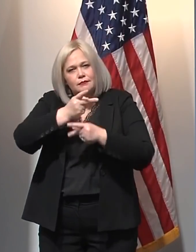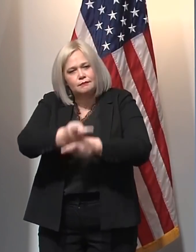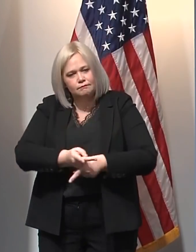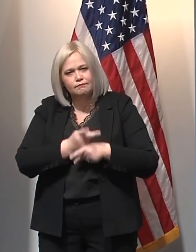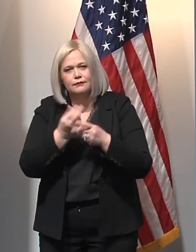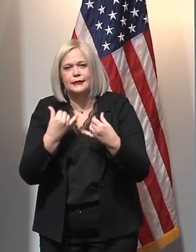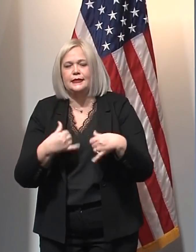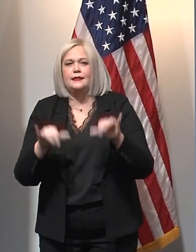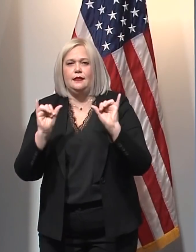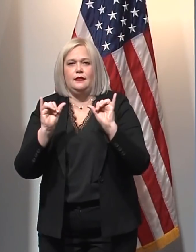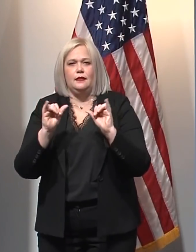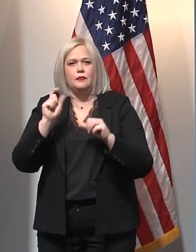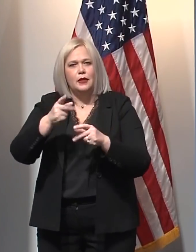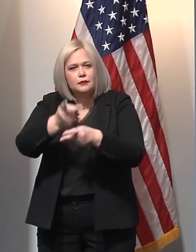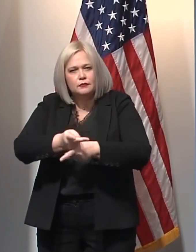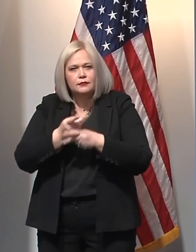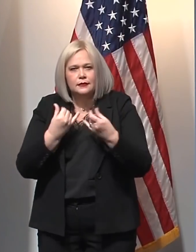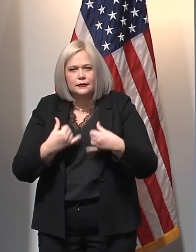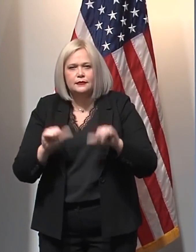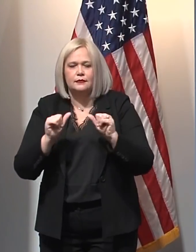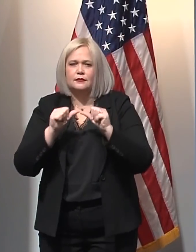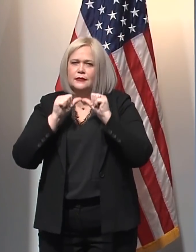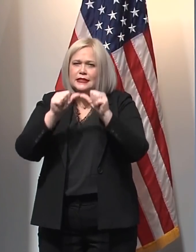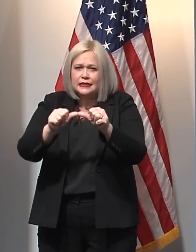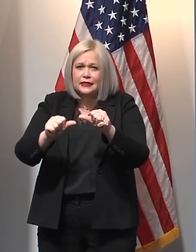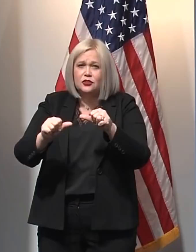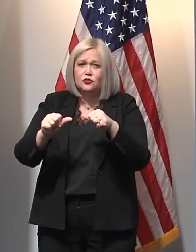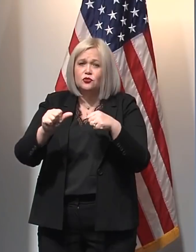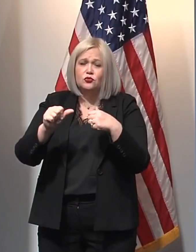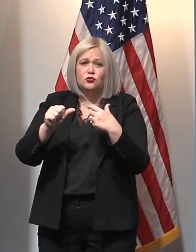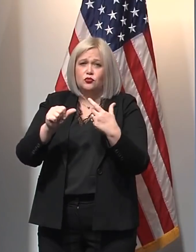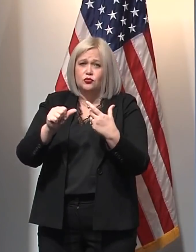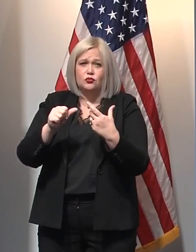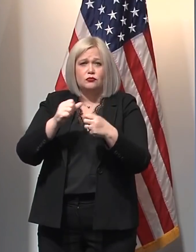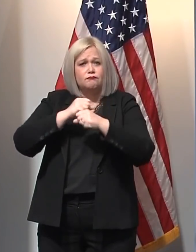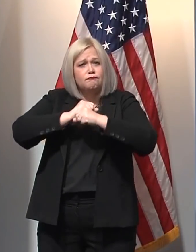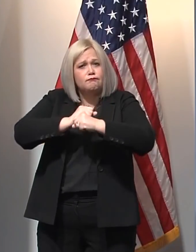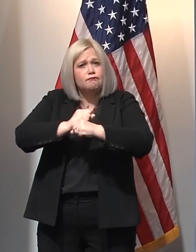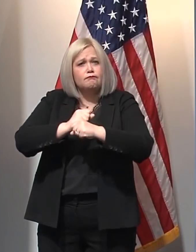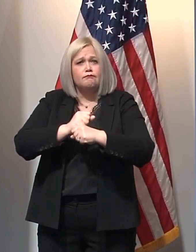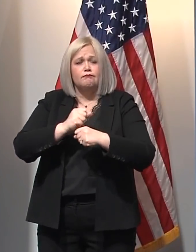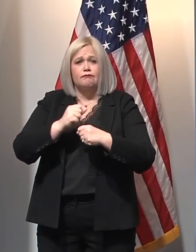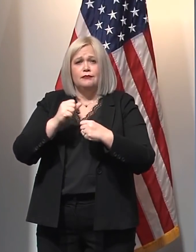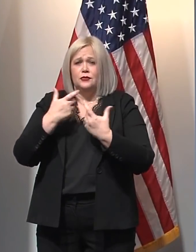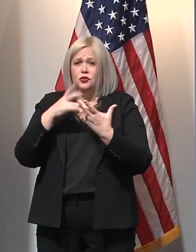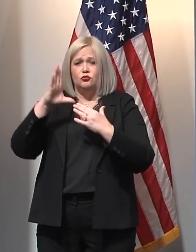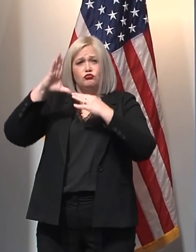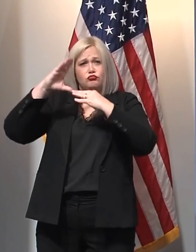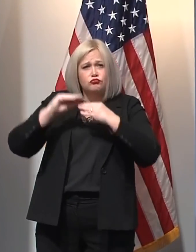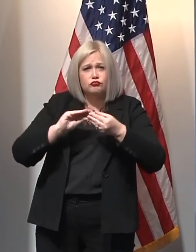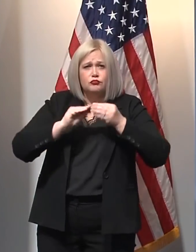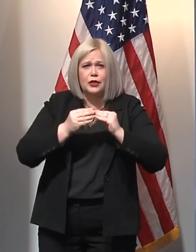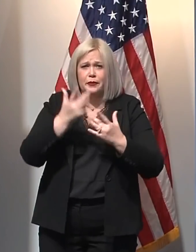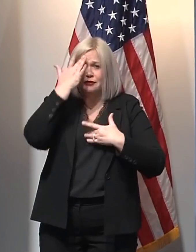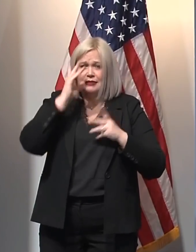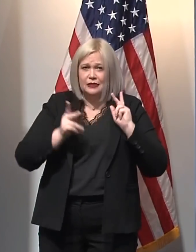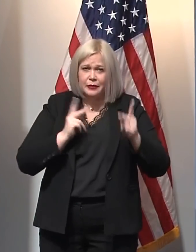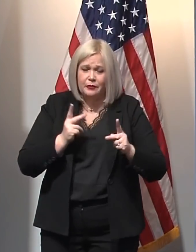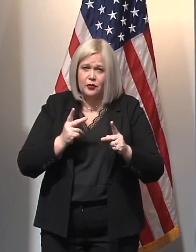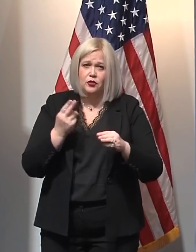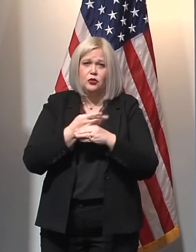We've got to stay vigilant. We've got to continue doing everything we can to put an end to this pandemic. Masking up,